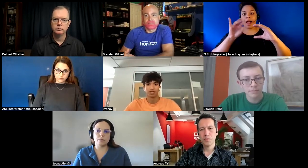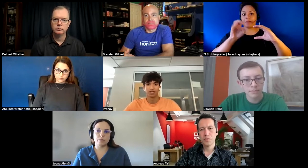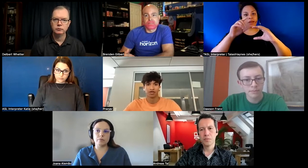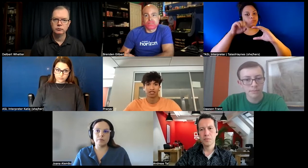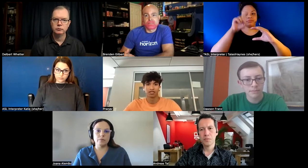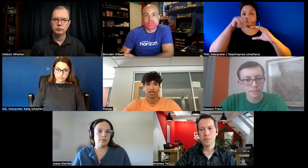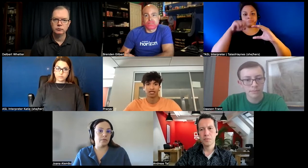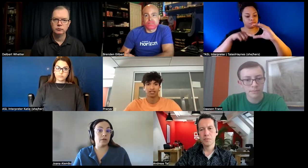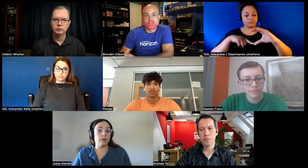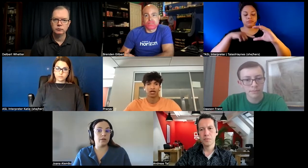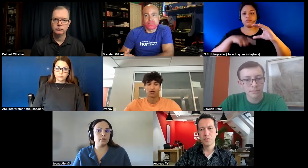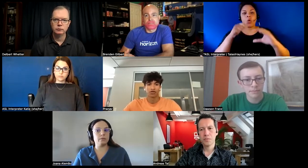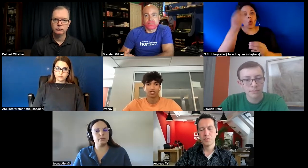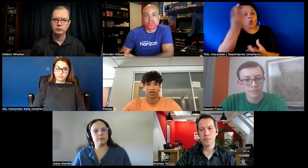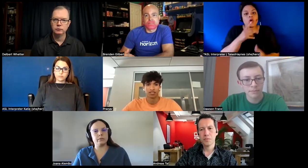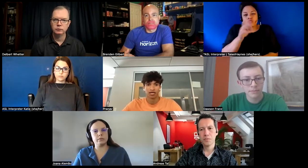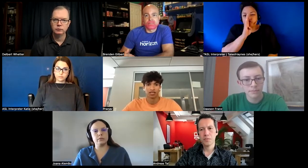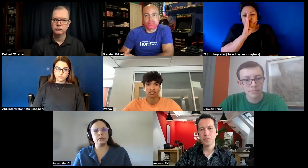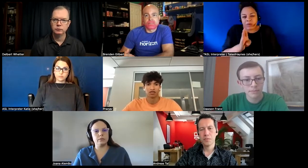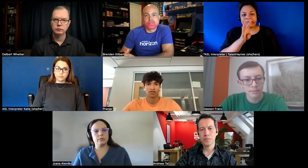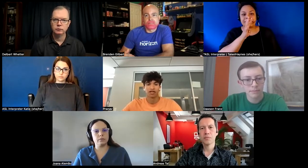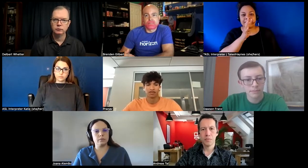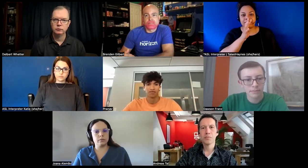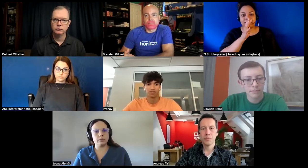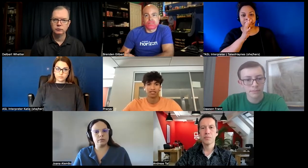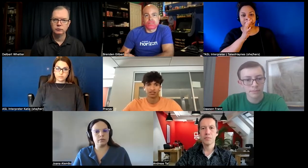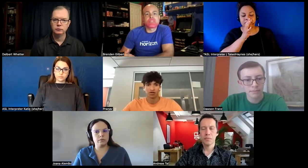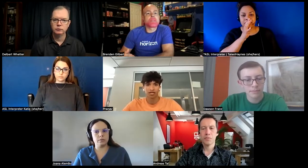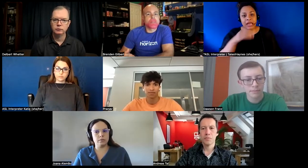speaking directly and are there any ways that that they have been made to solve that